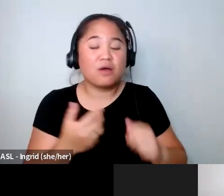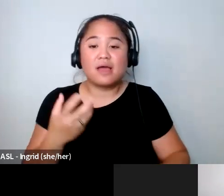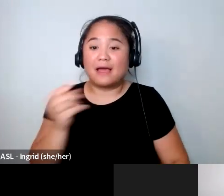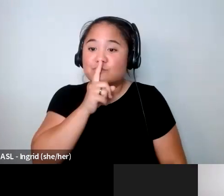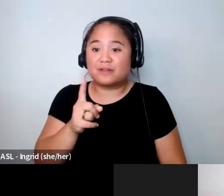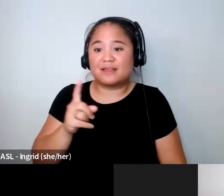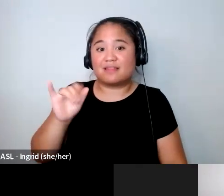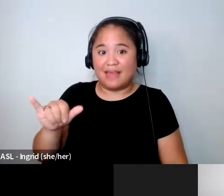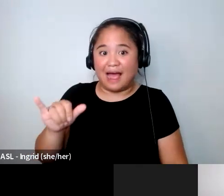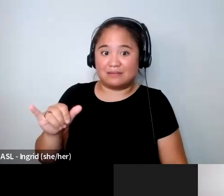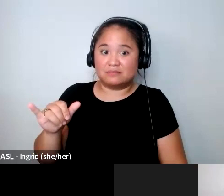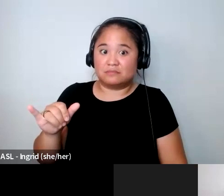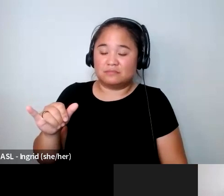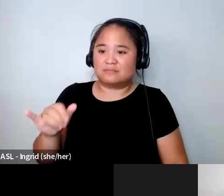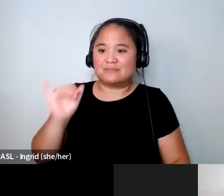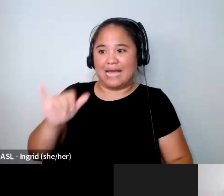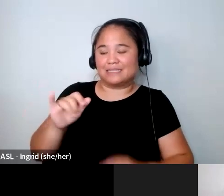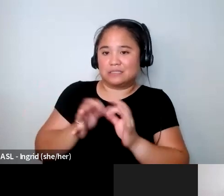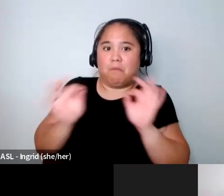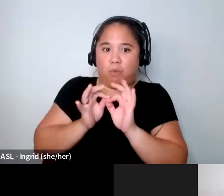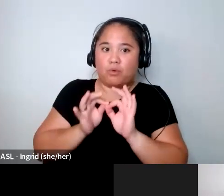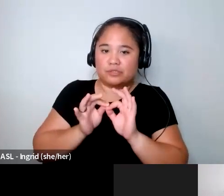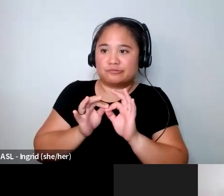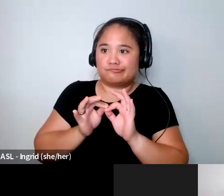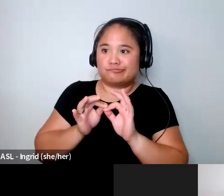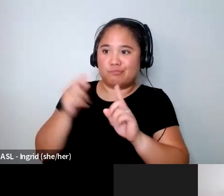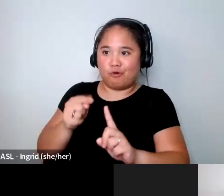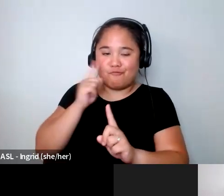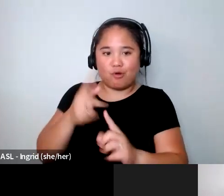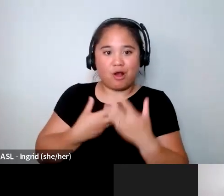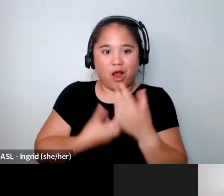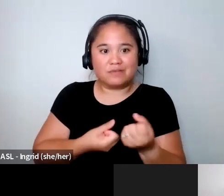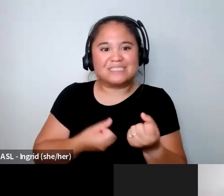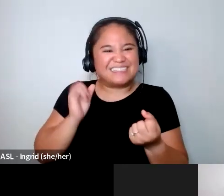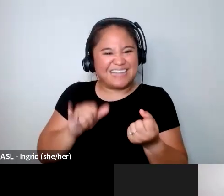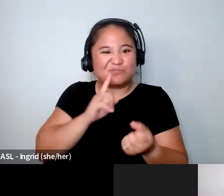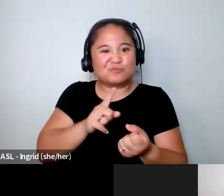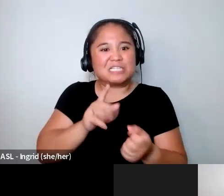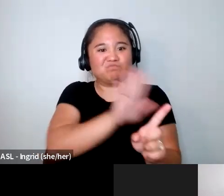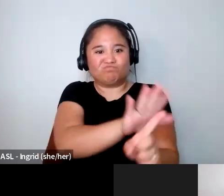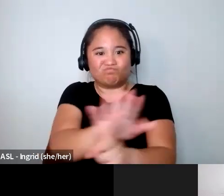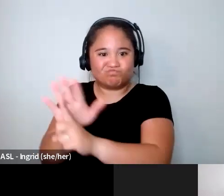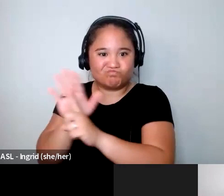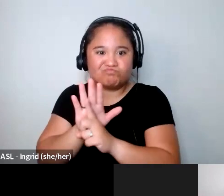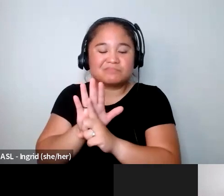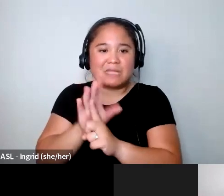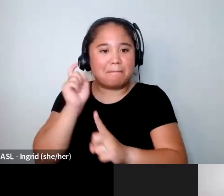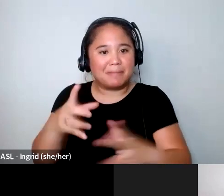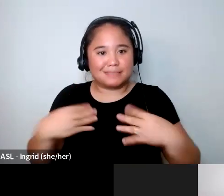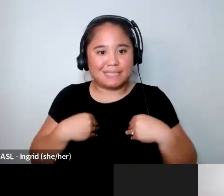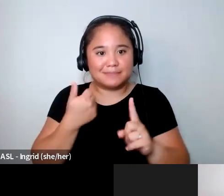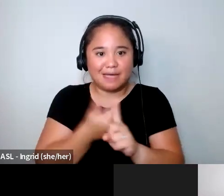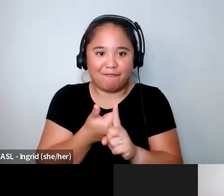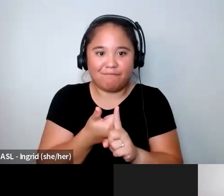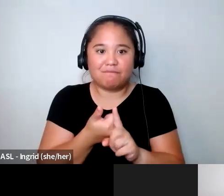really where what I think is the key to confidence is is that it's such a personal journey to accept yourself and so